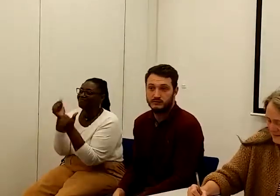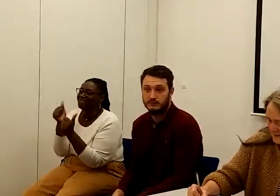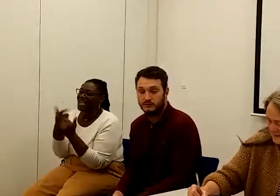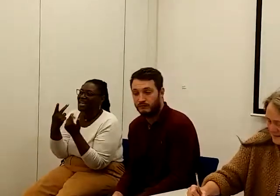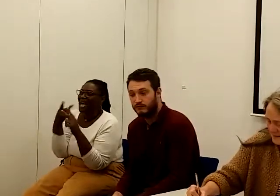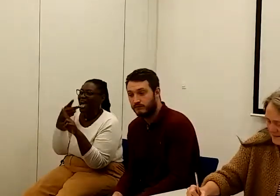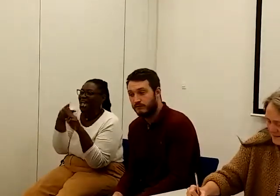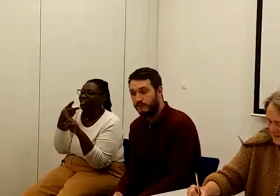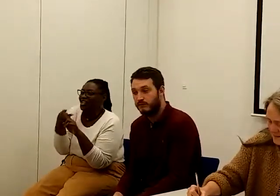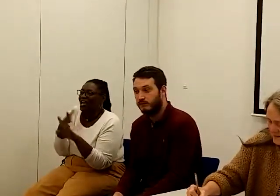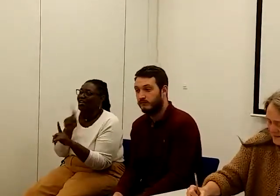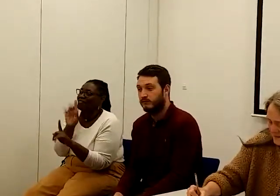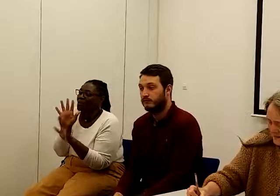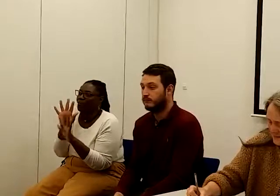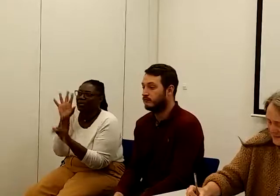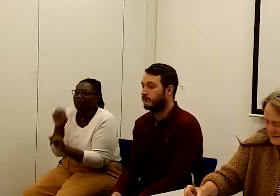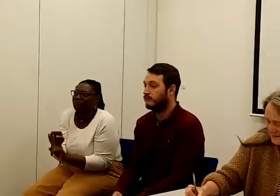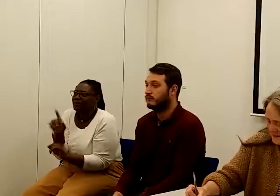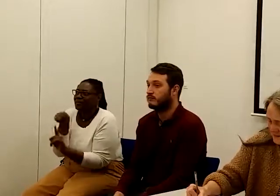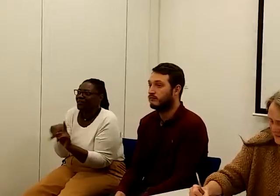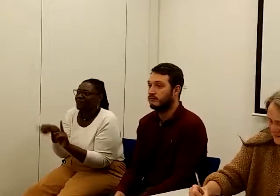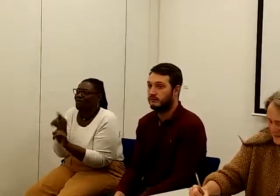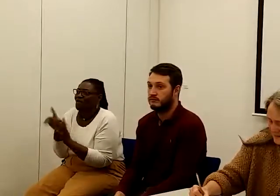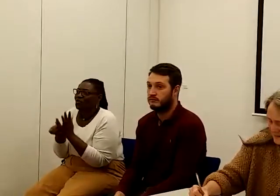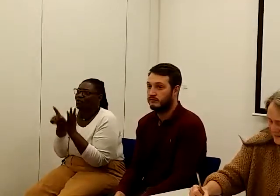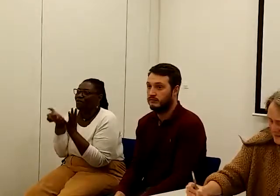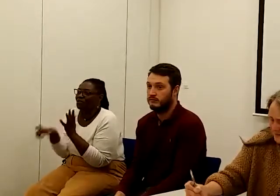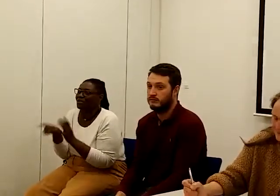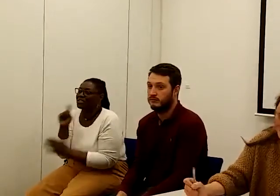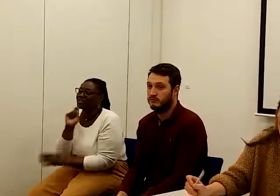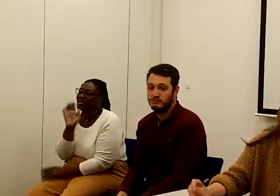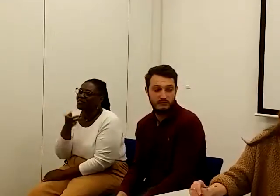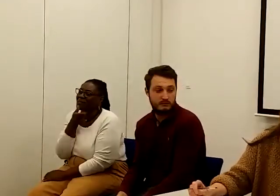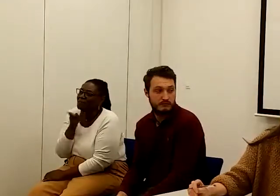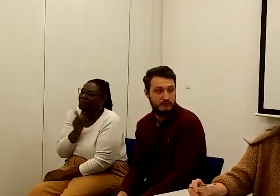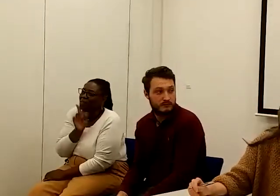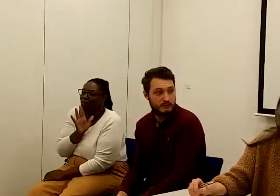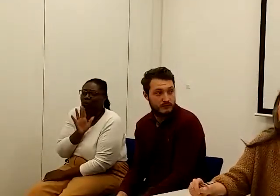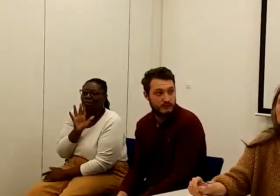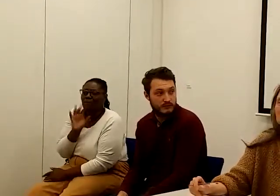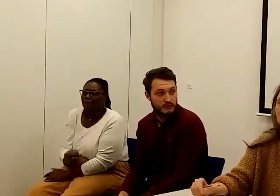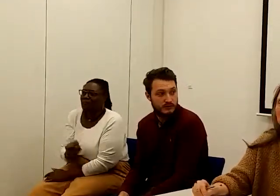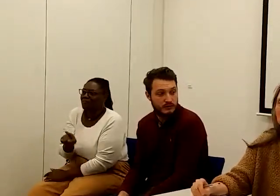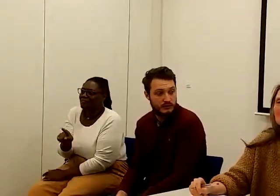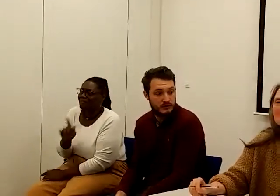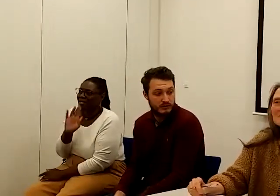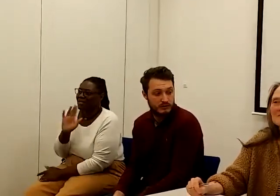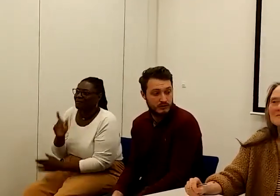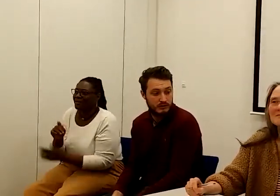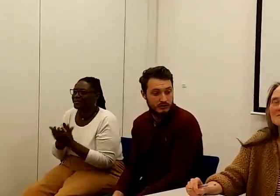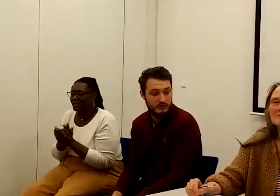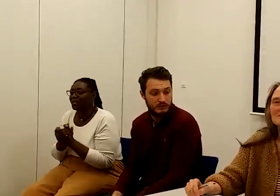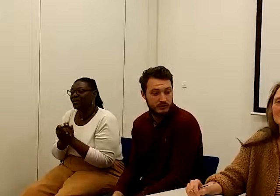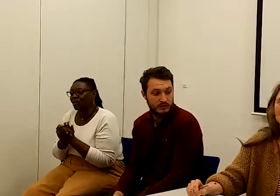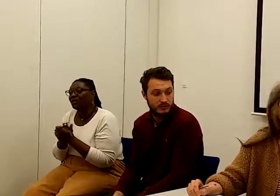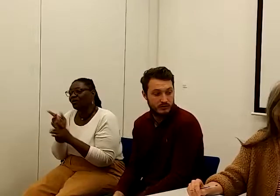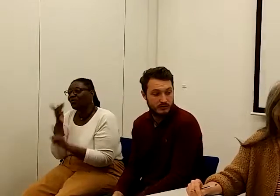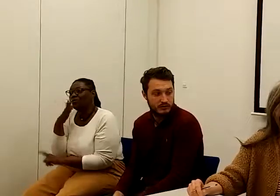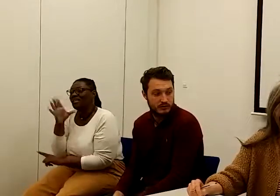to be picked up on social media around Universal Credit, that people will get like that. Yeah. And that is something we need to come